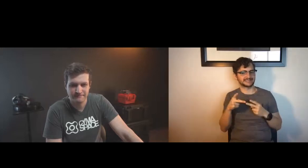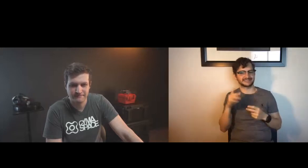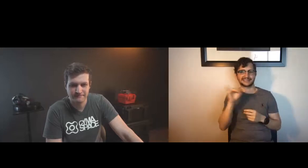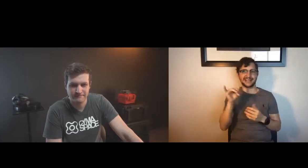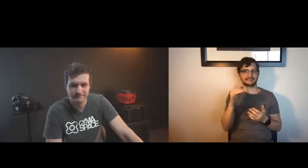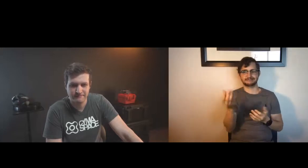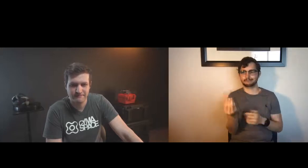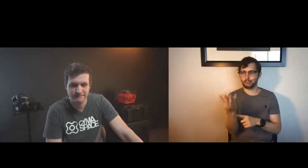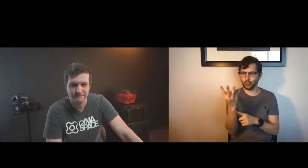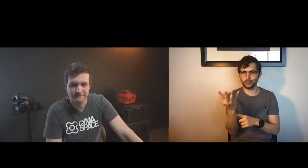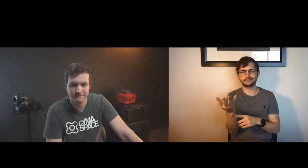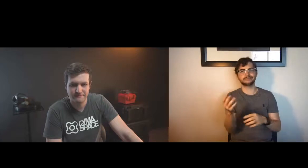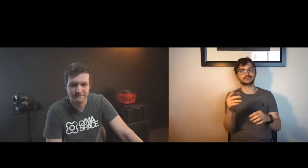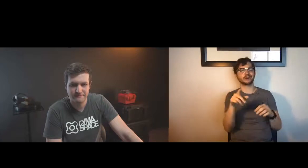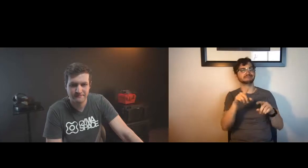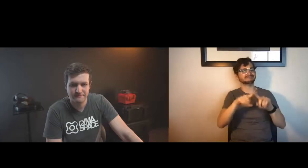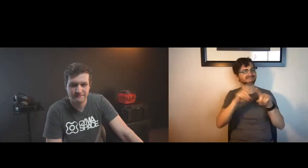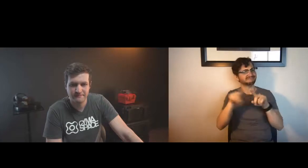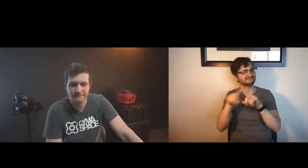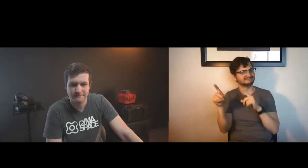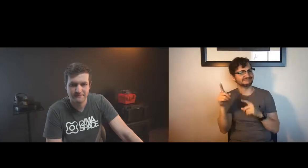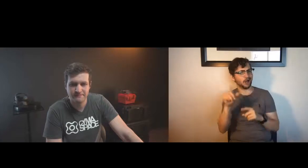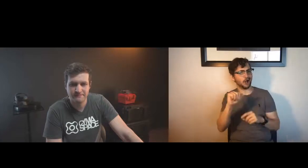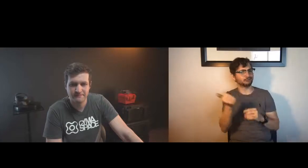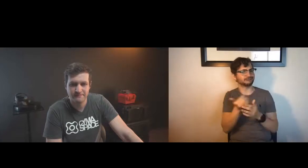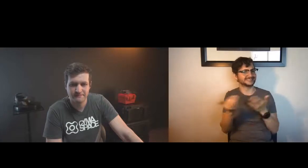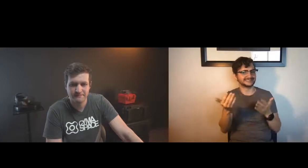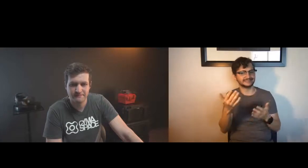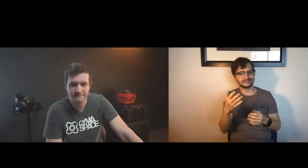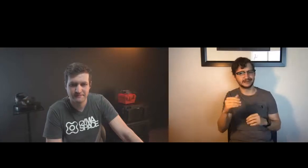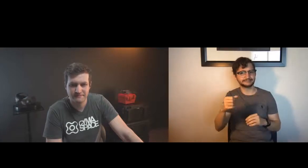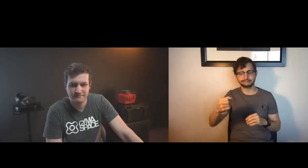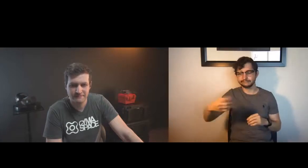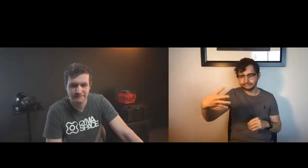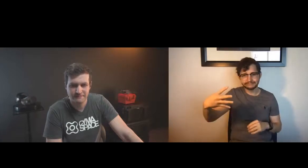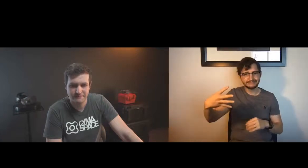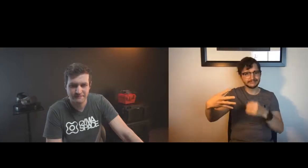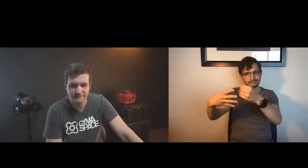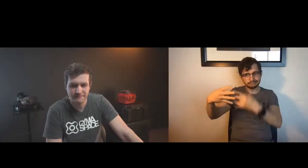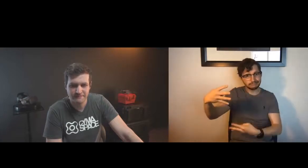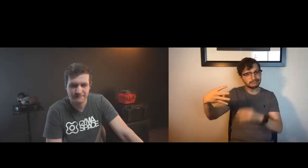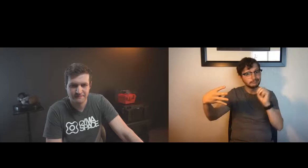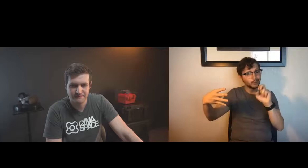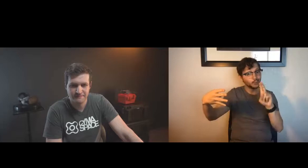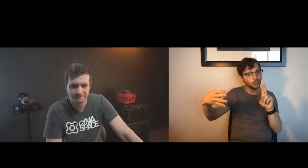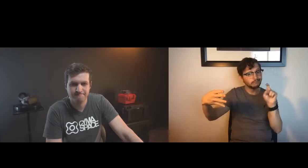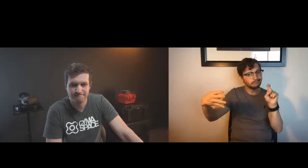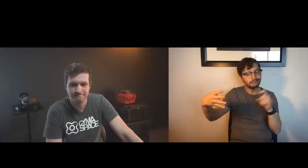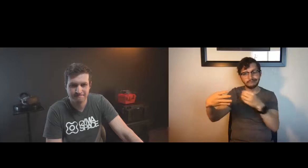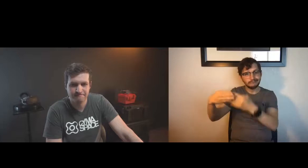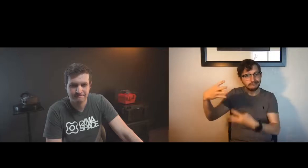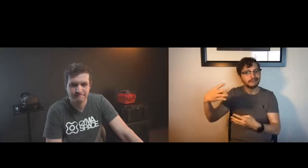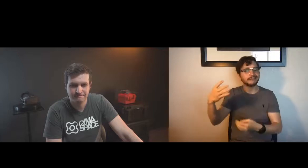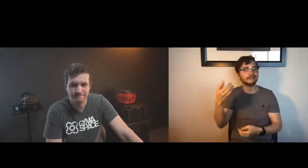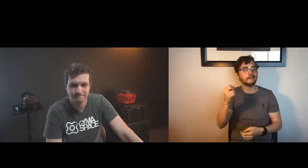to benefit a vr space so that we could have features like what we see with the